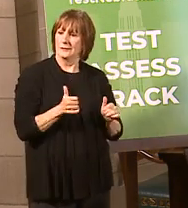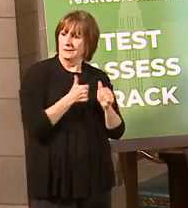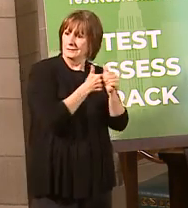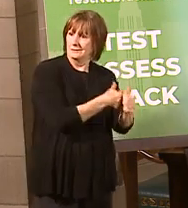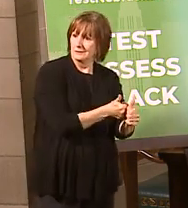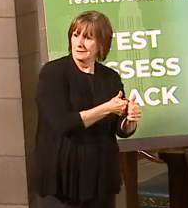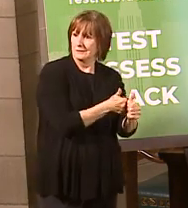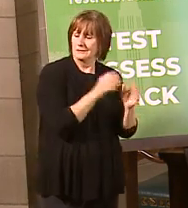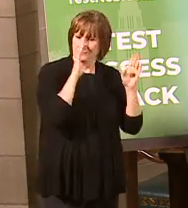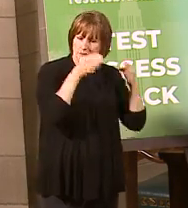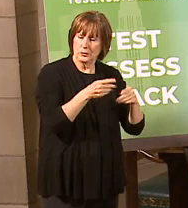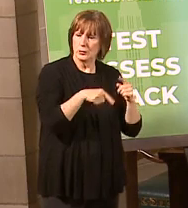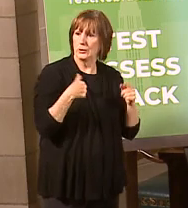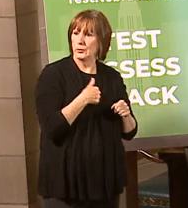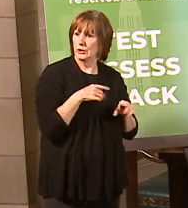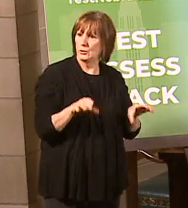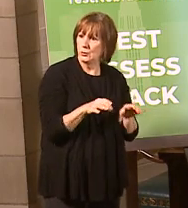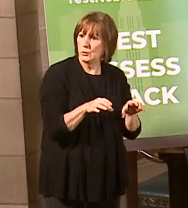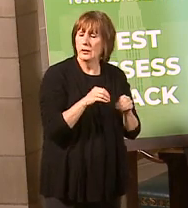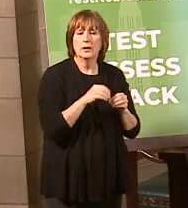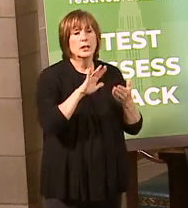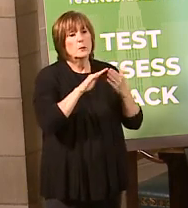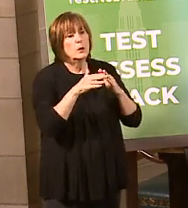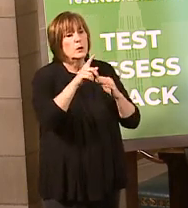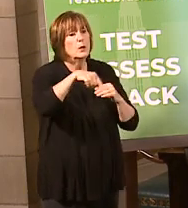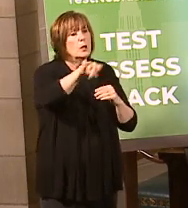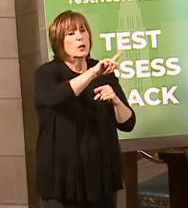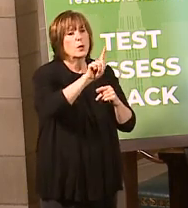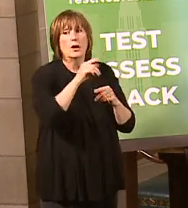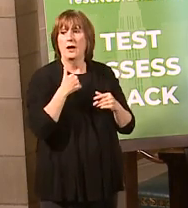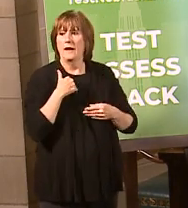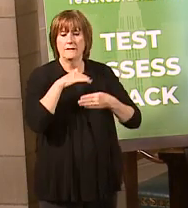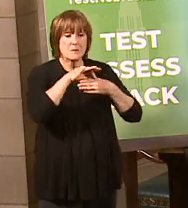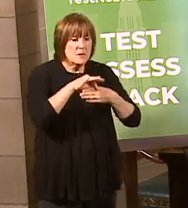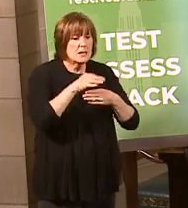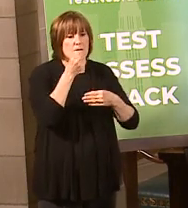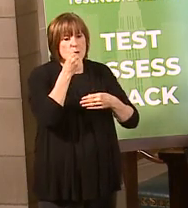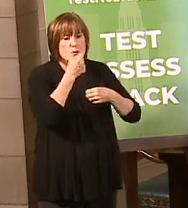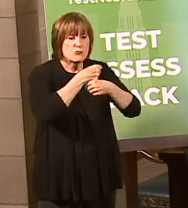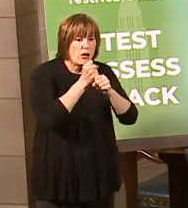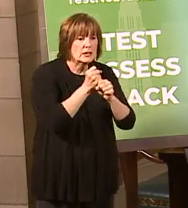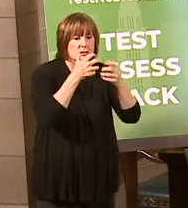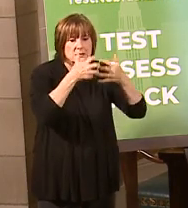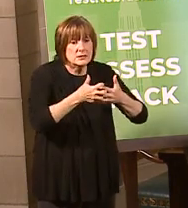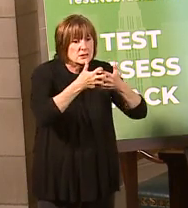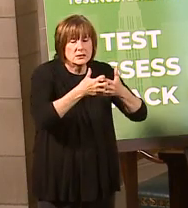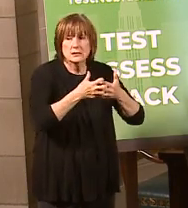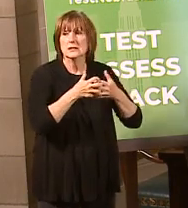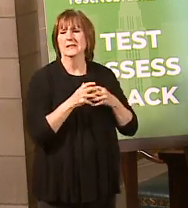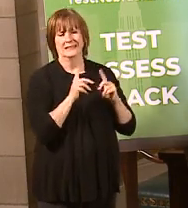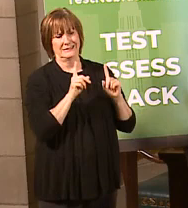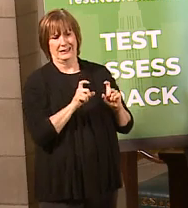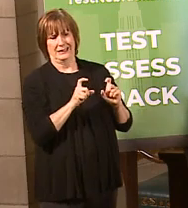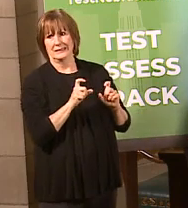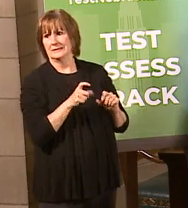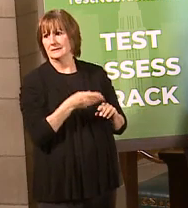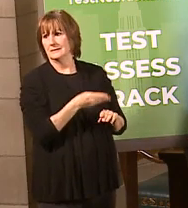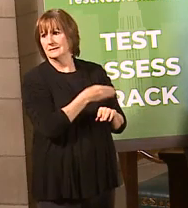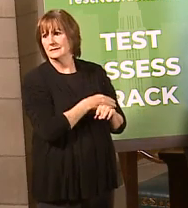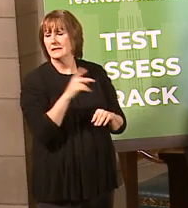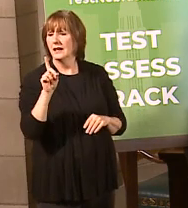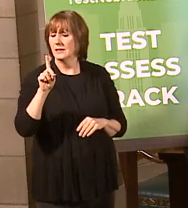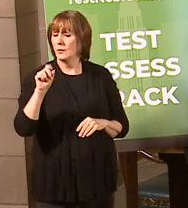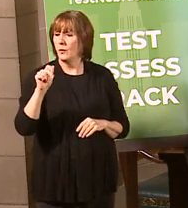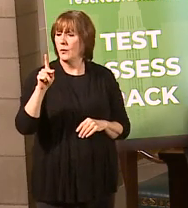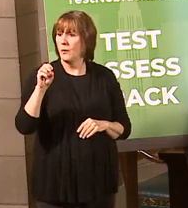So we have to continue to focus in those communities where we have food processors. We've got to work on the testing. So we're doing, for example, in Dakota